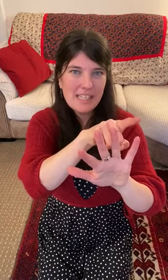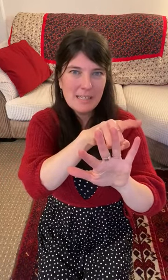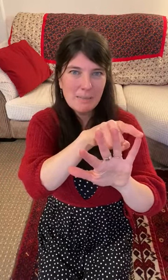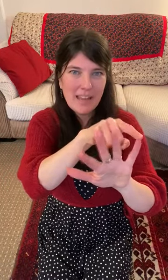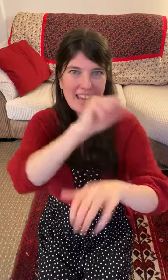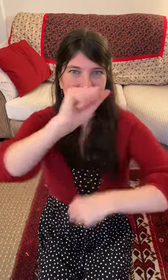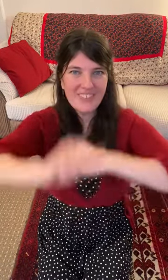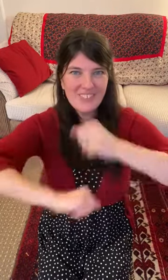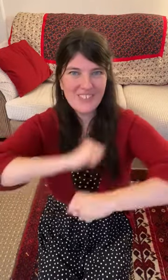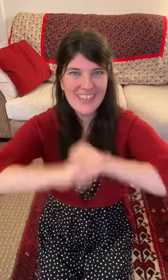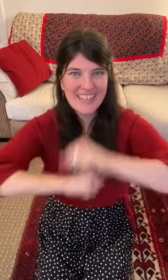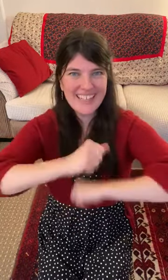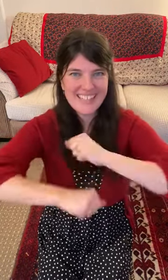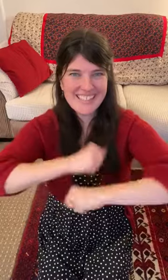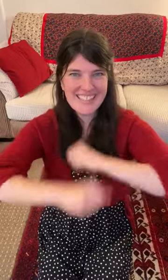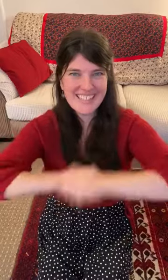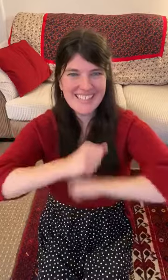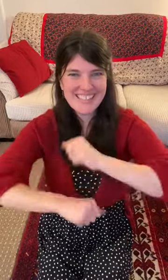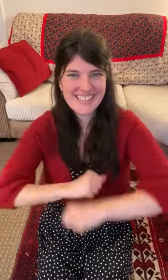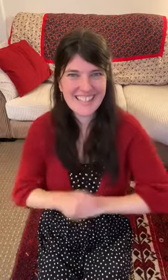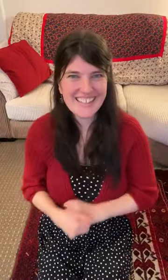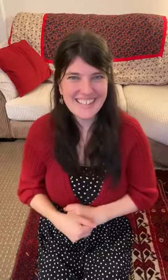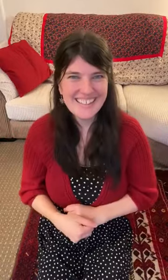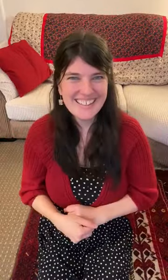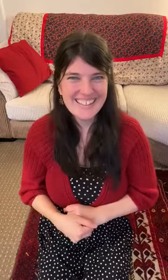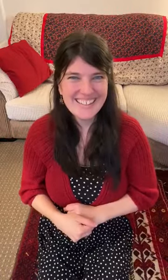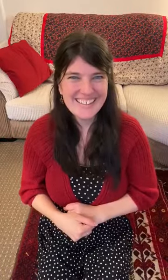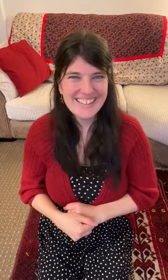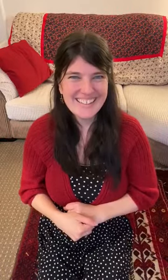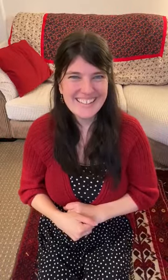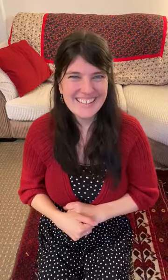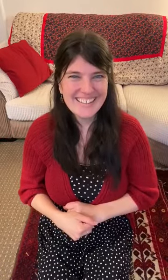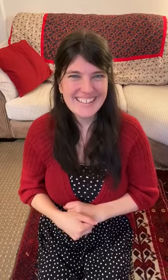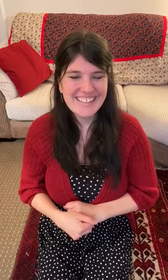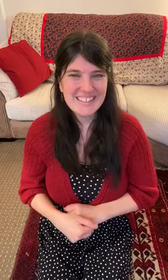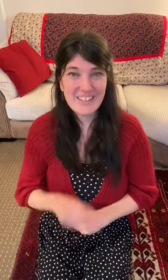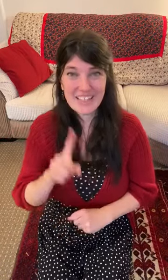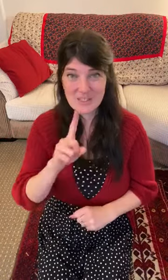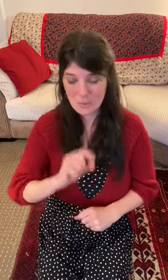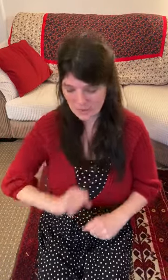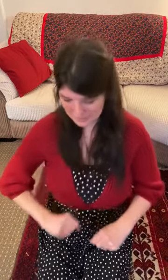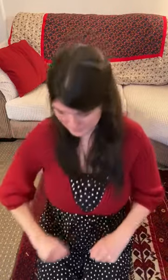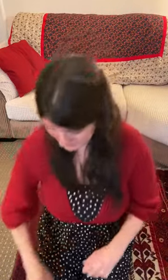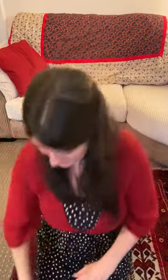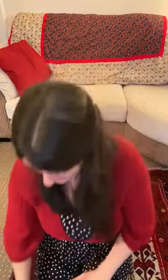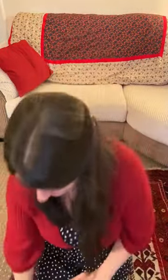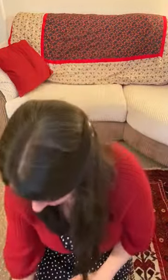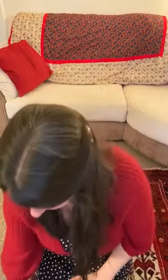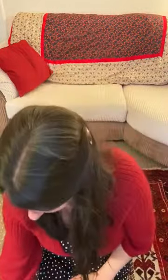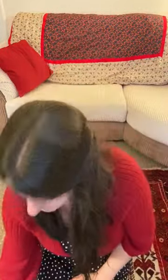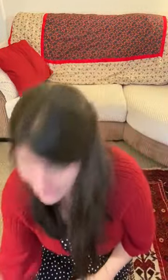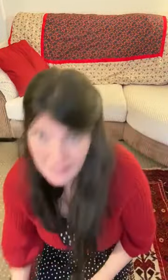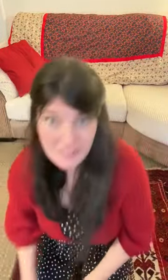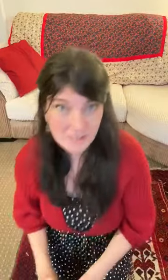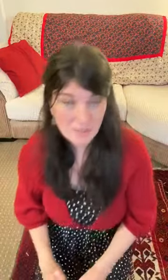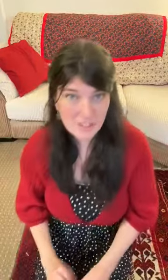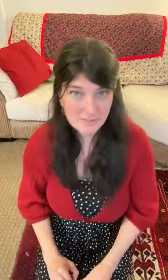man rig a jig jig so that's one now I've got another one